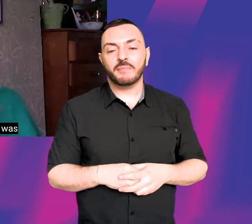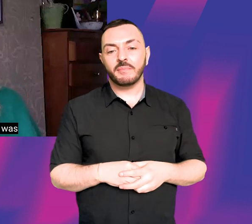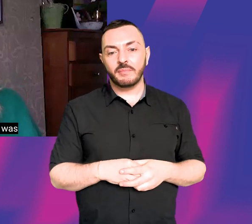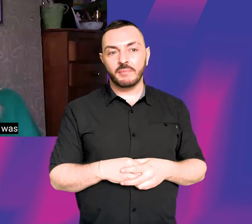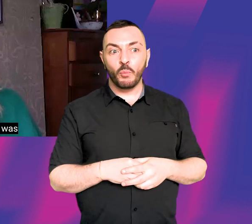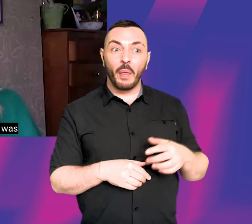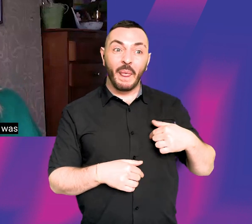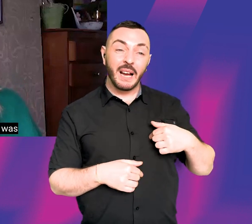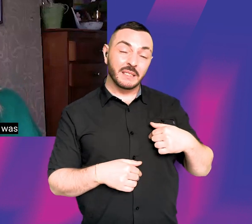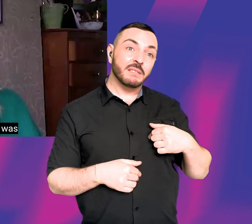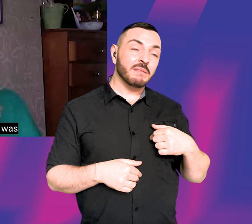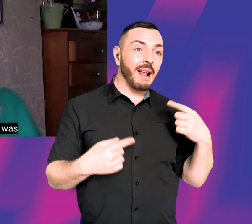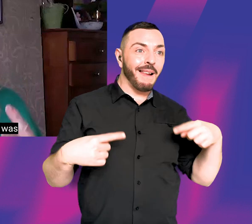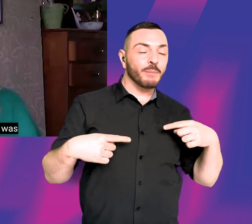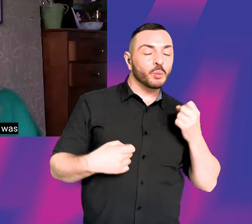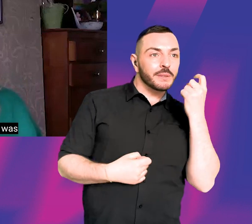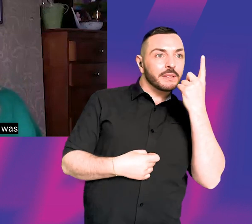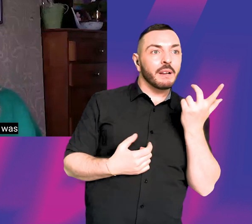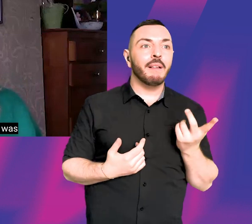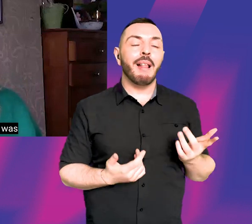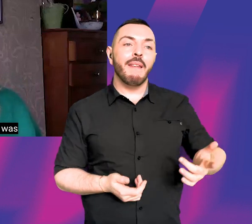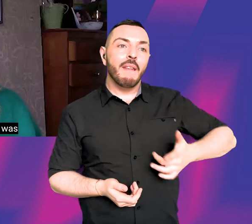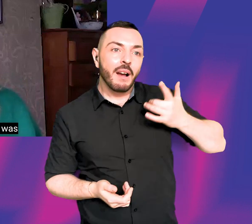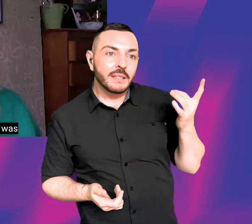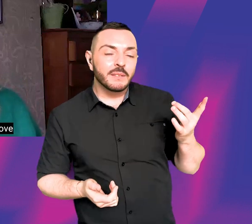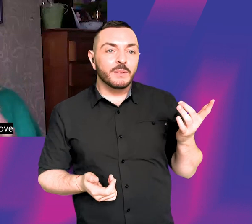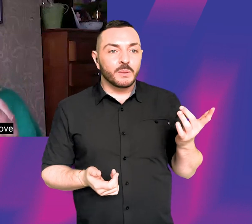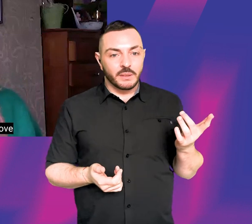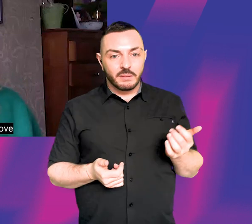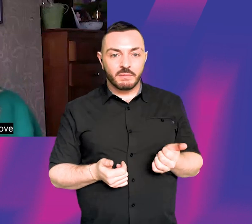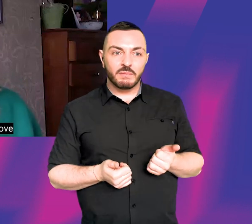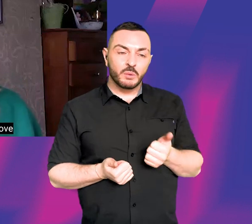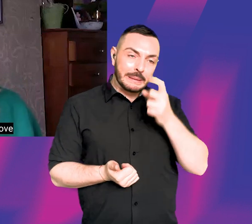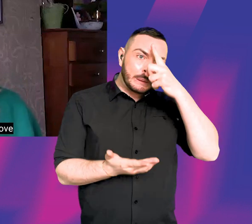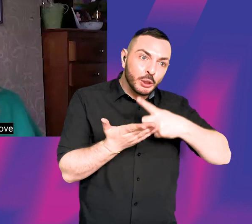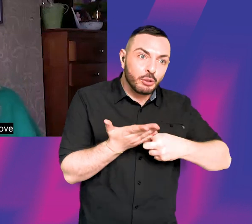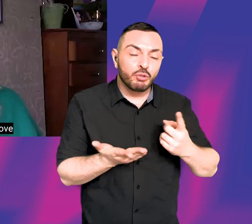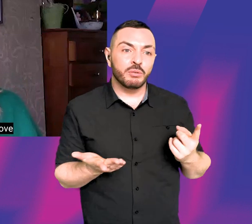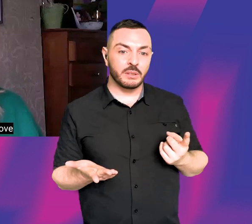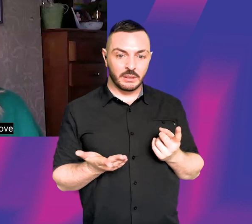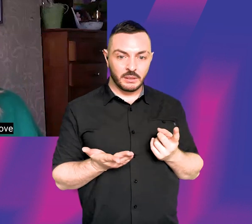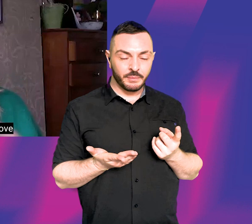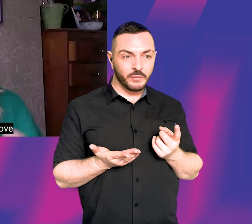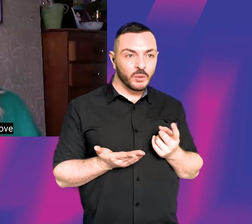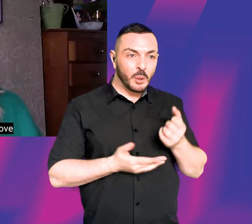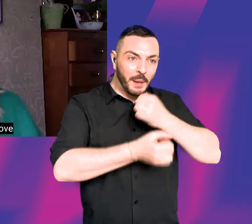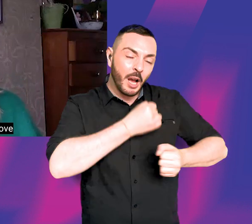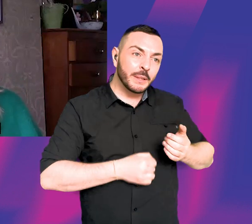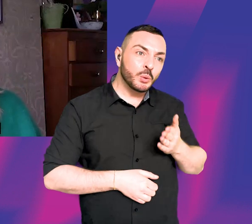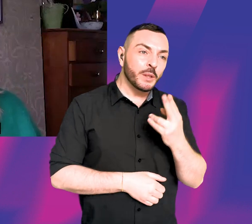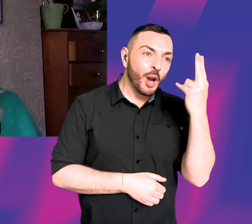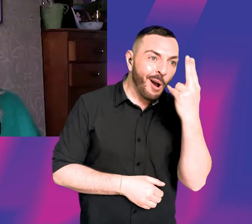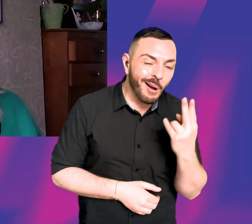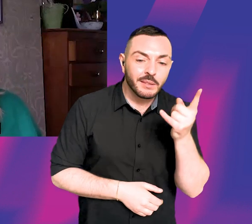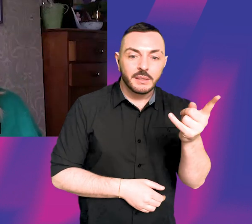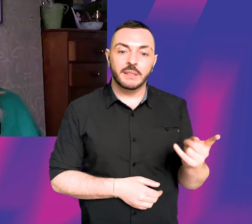made me understand that, you know, life was, um, you know, your decision to like go and to be in the arts really had to come from a love